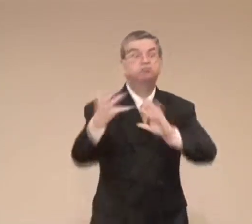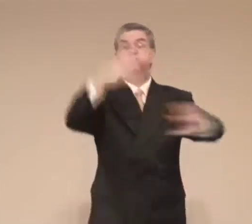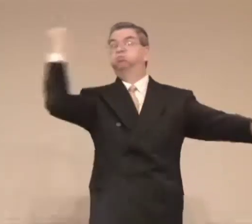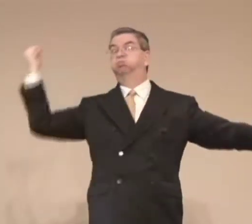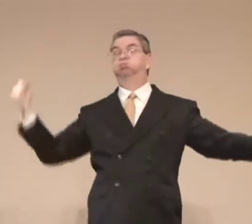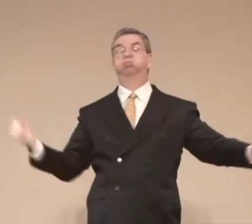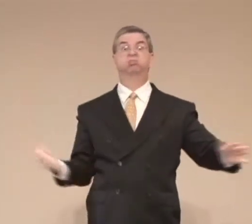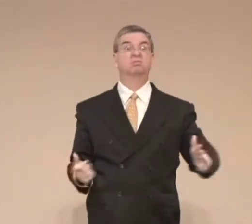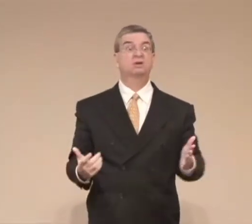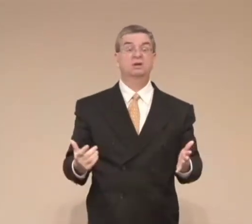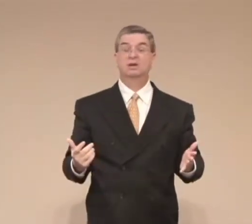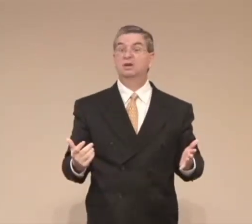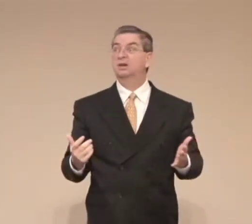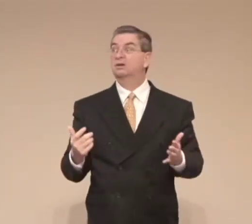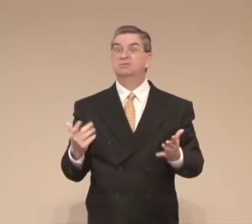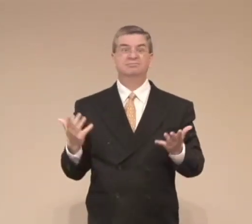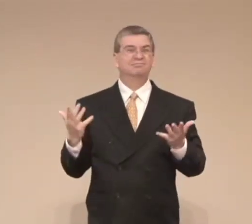He lost his house,